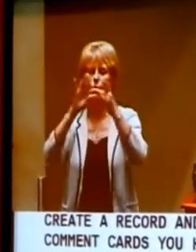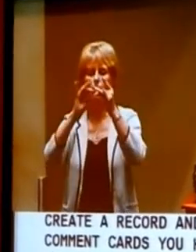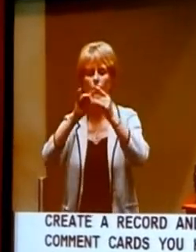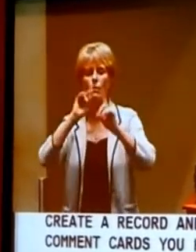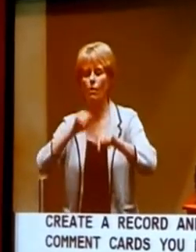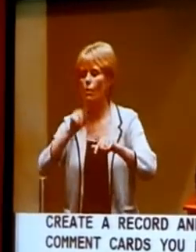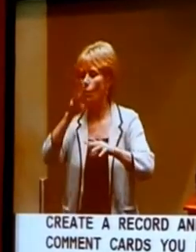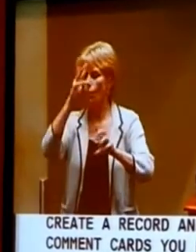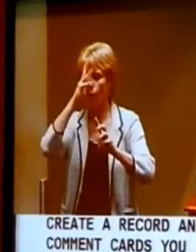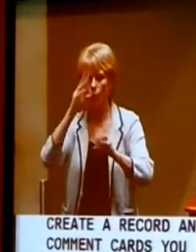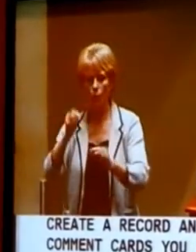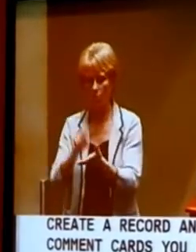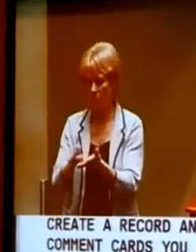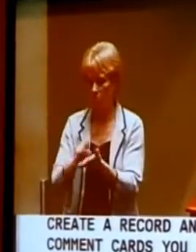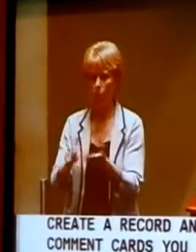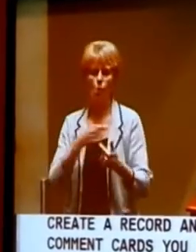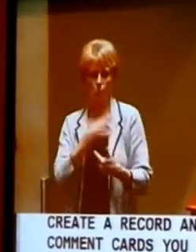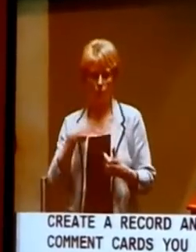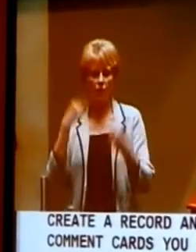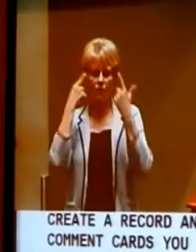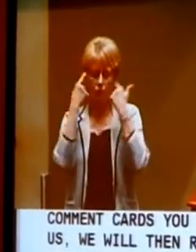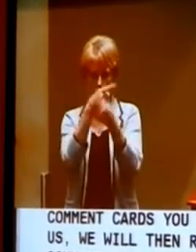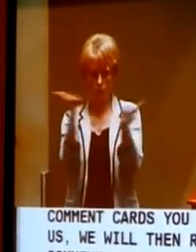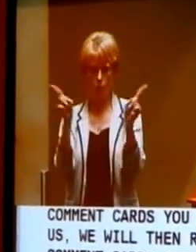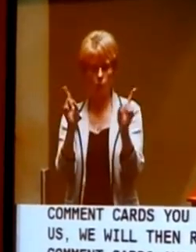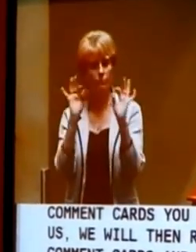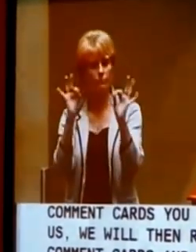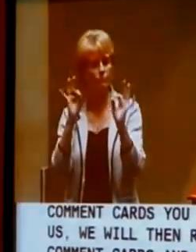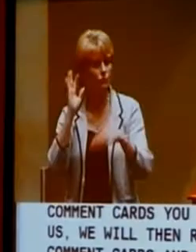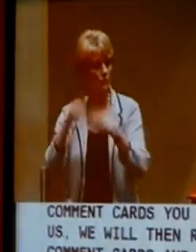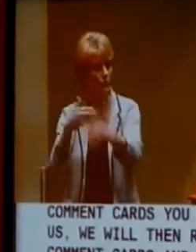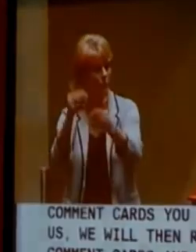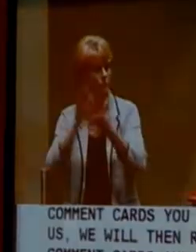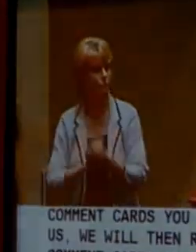you don't need to worry about taking notes. We're doing that for you. So let's carry on.